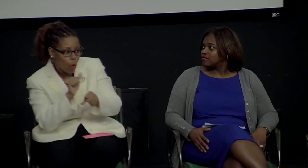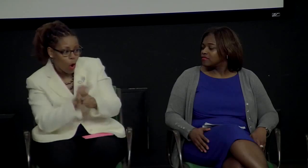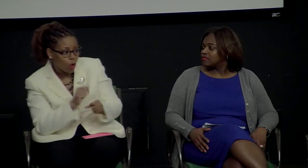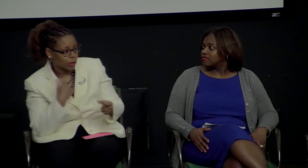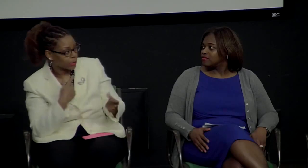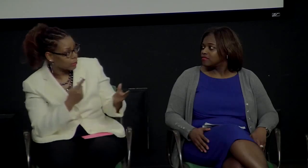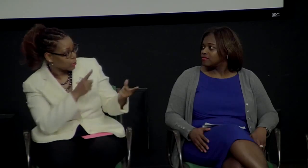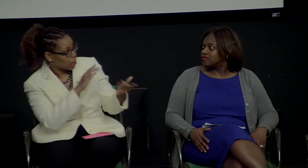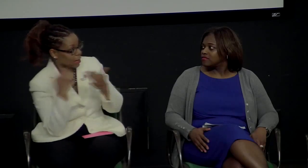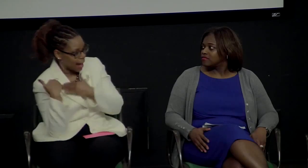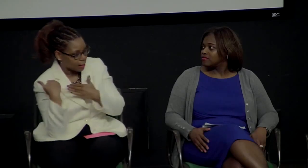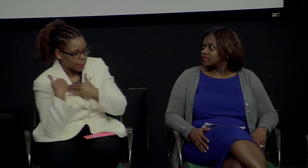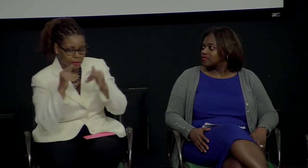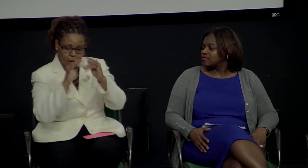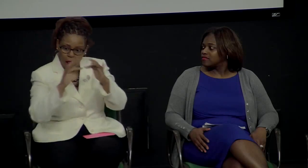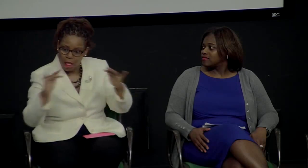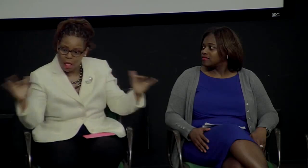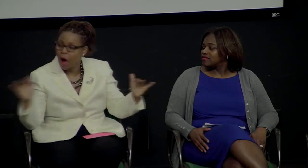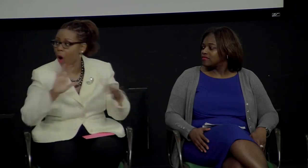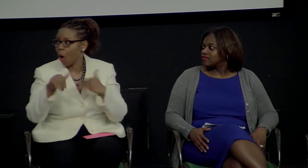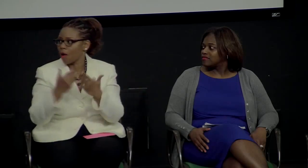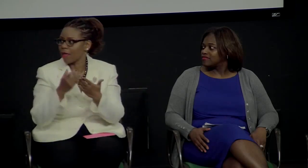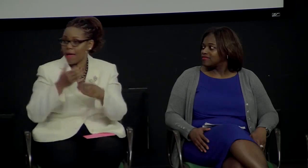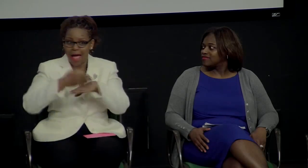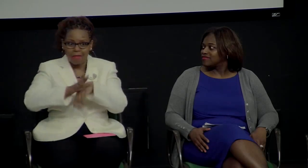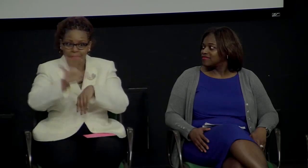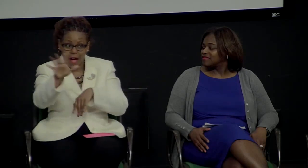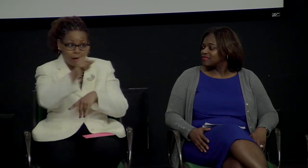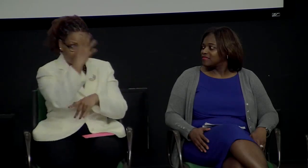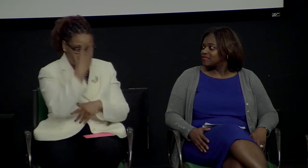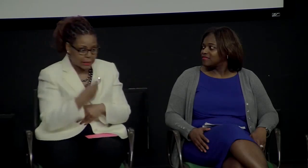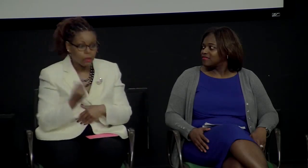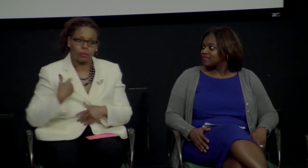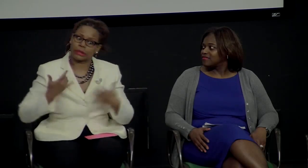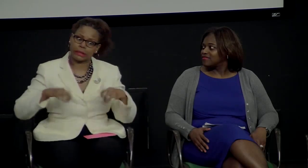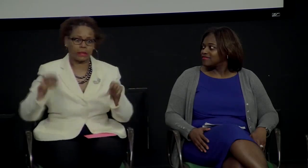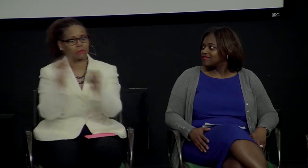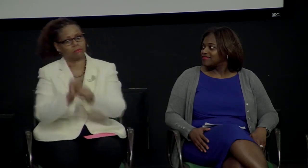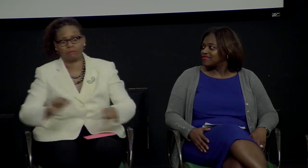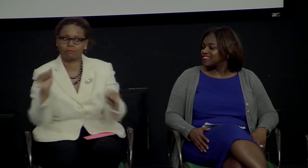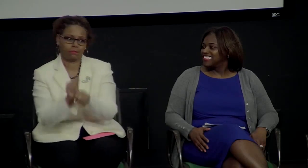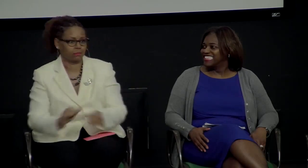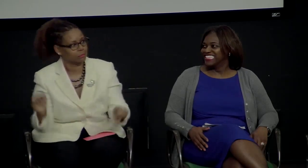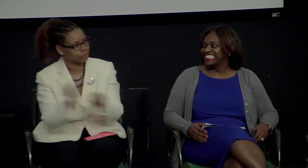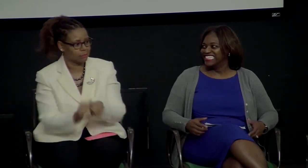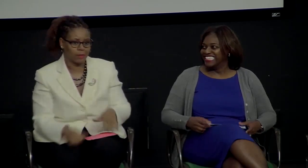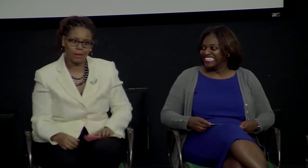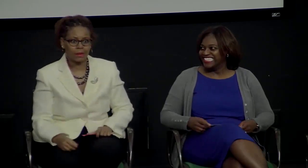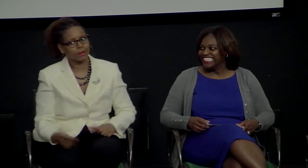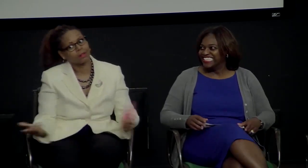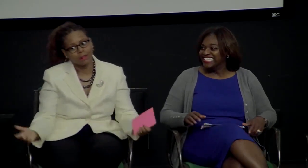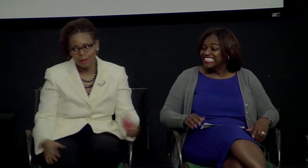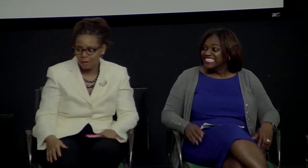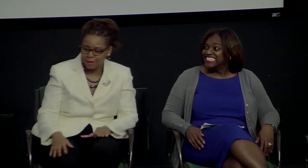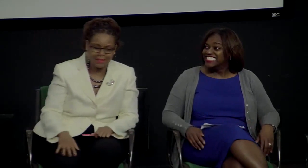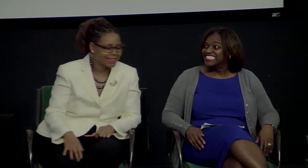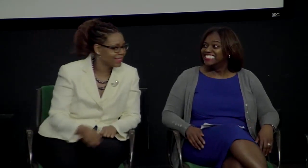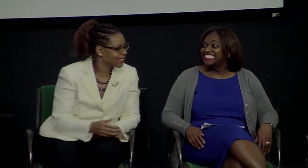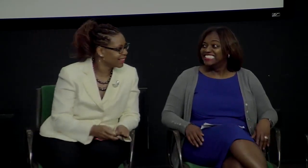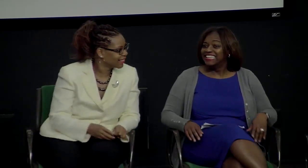information. We'd be studying or we'd be talking about things. So we were accountable for different parts of this. You know, maybe others went home and went to sleep. Not us. We were working.